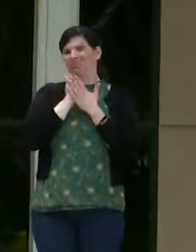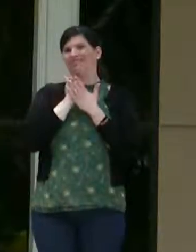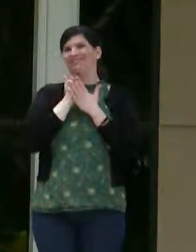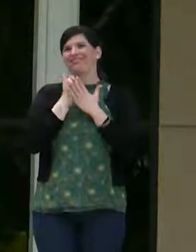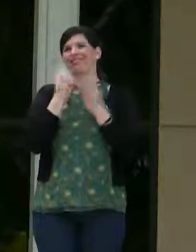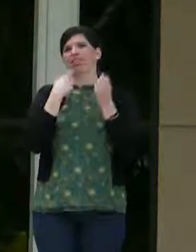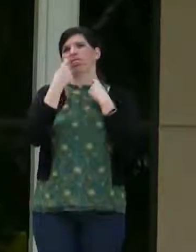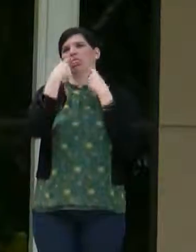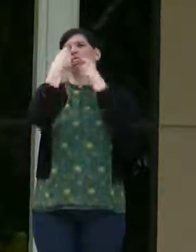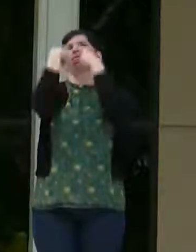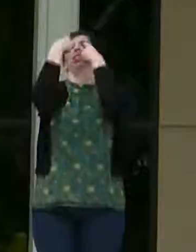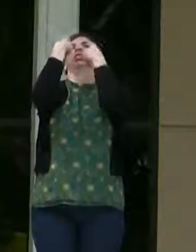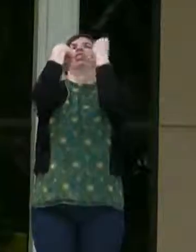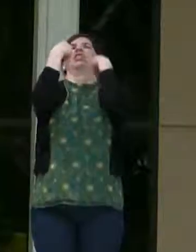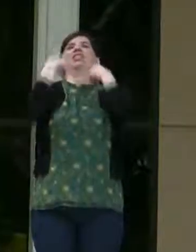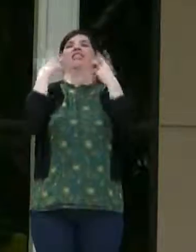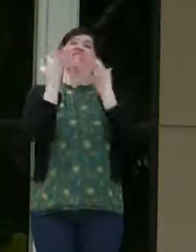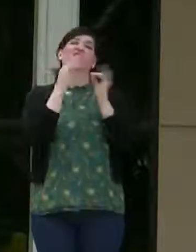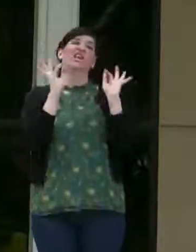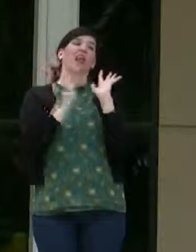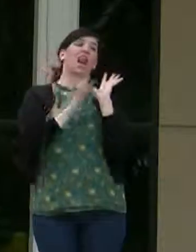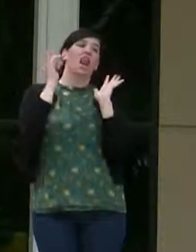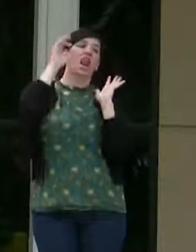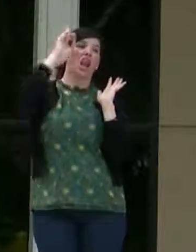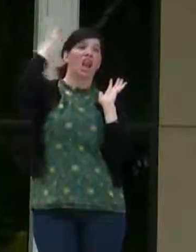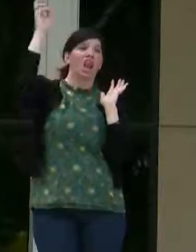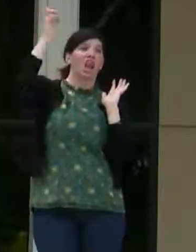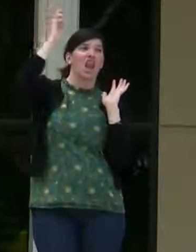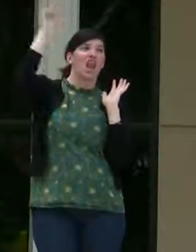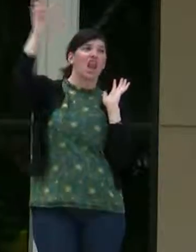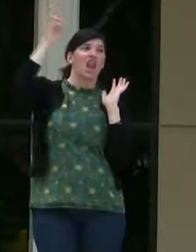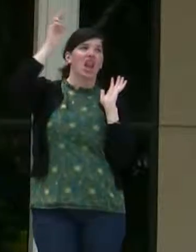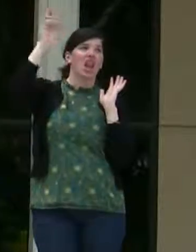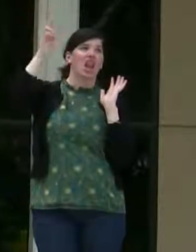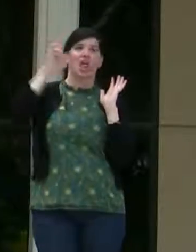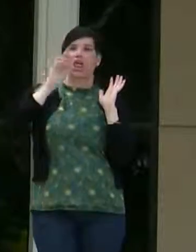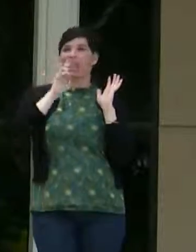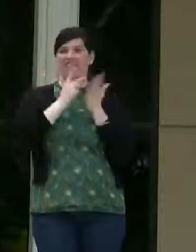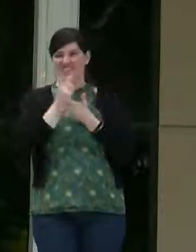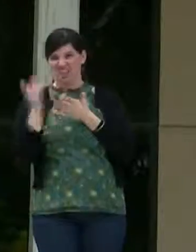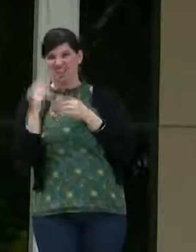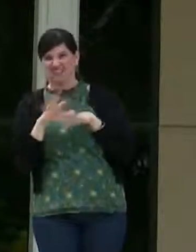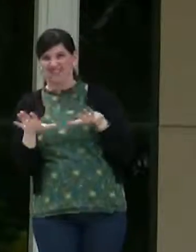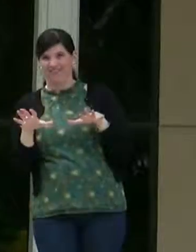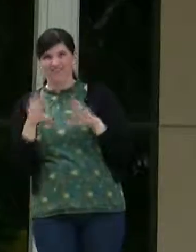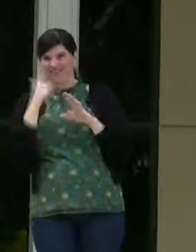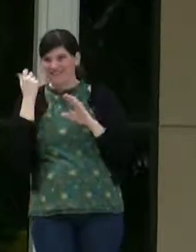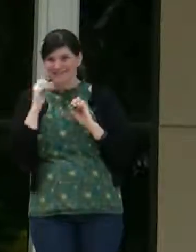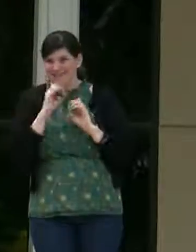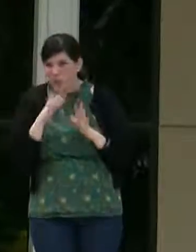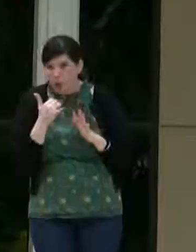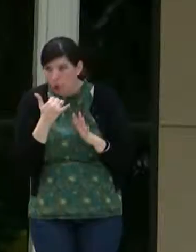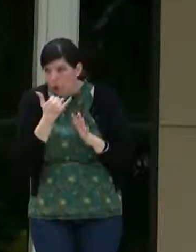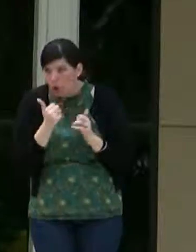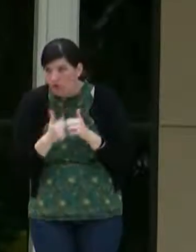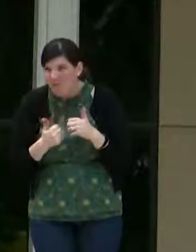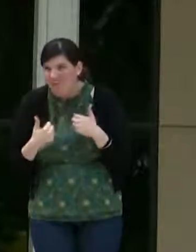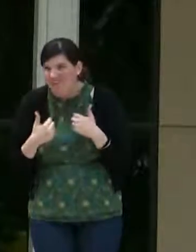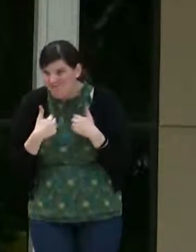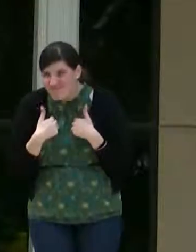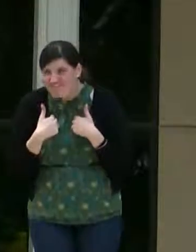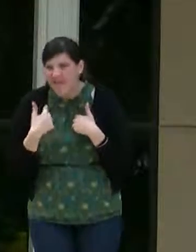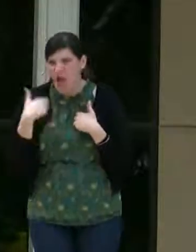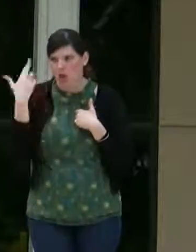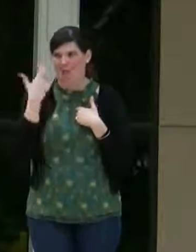Which, it just kind of like was a free high, pretty much, because it didn't really work. There's nothing wrong with me. So I